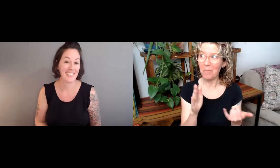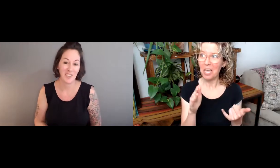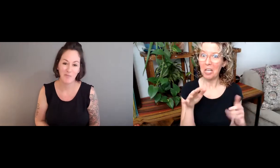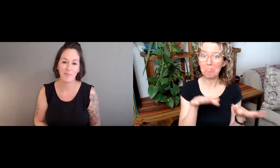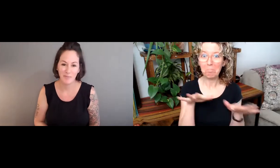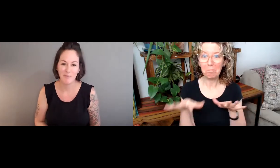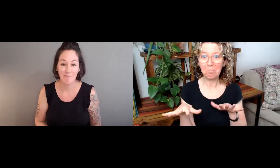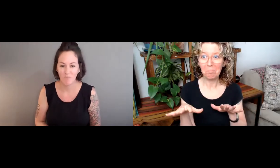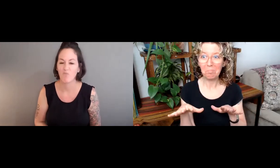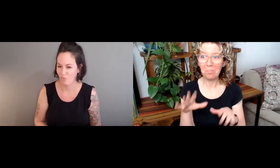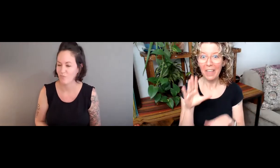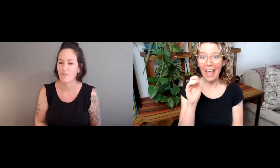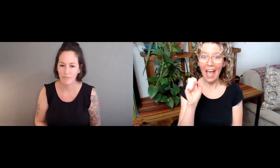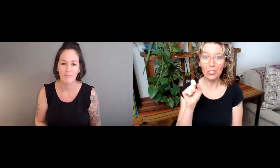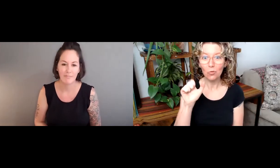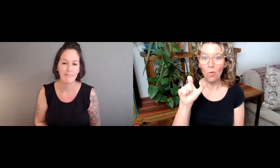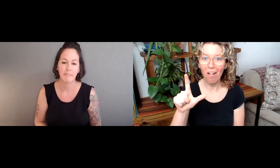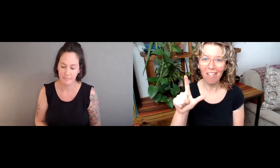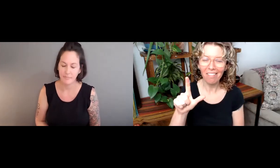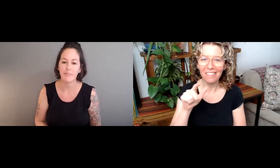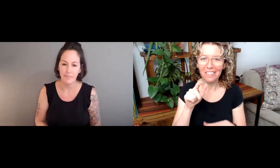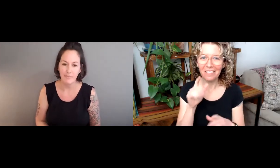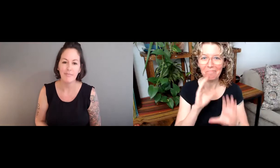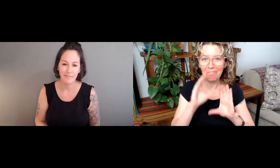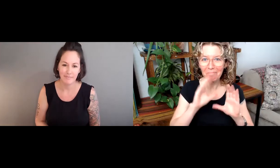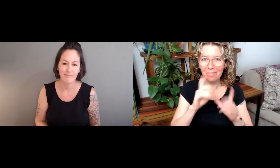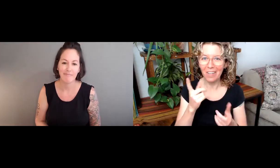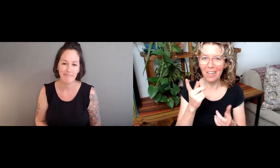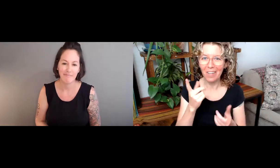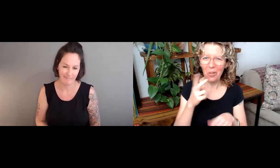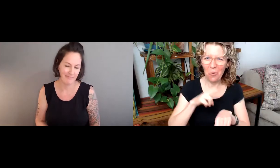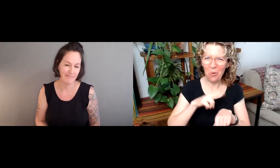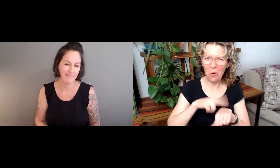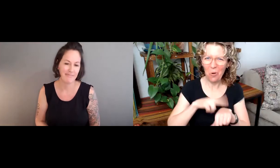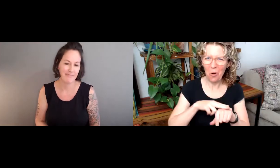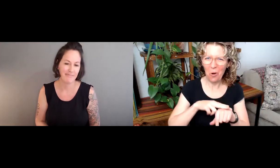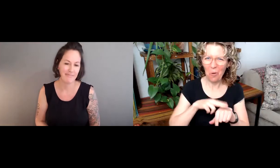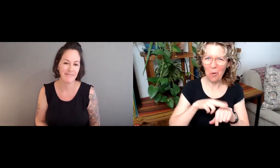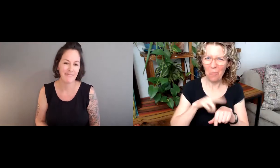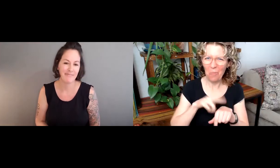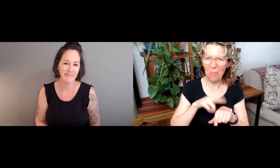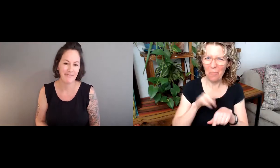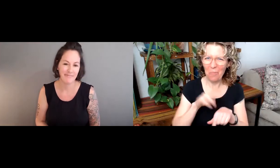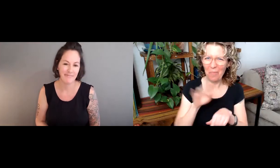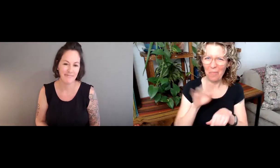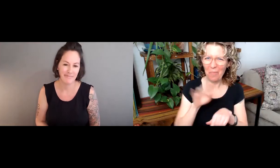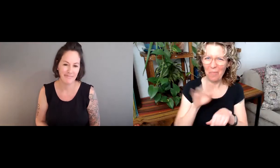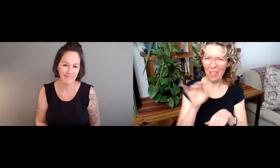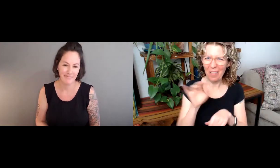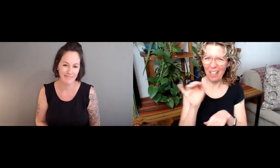Okay. So I guess now we'll have our sort of casual conversation.